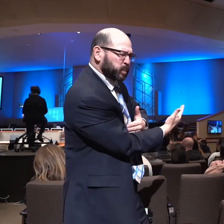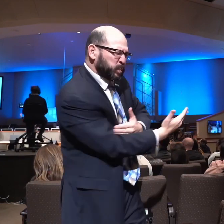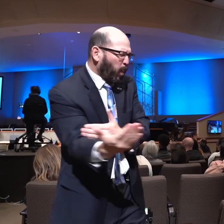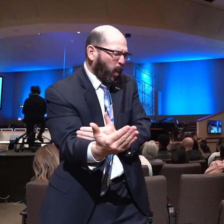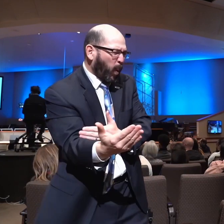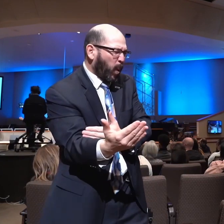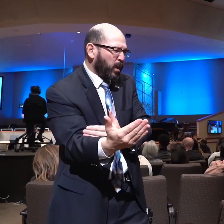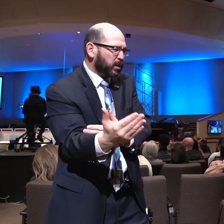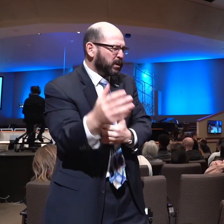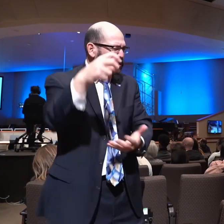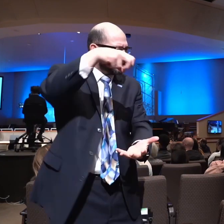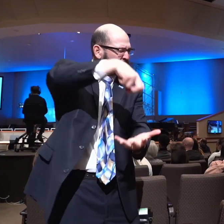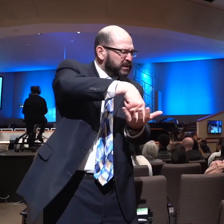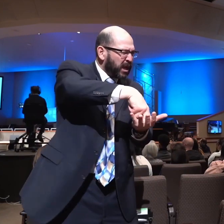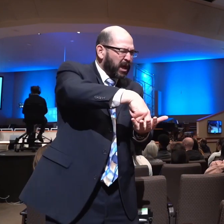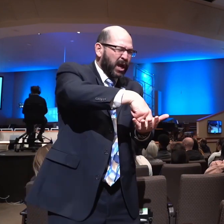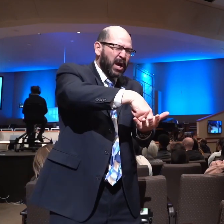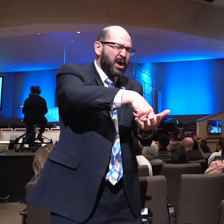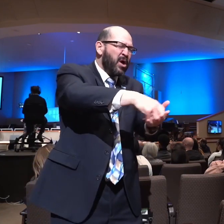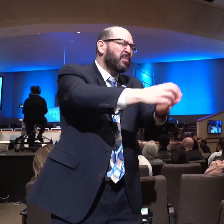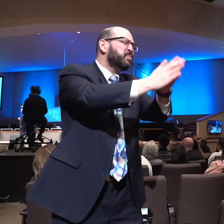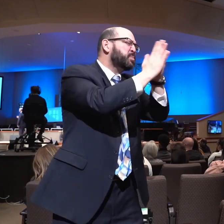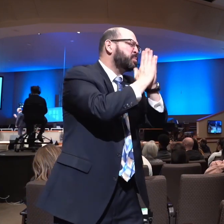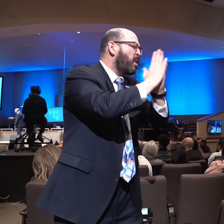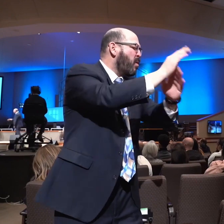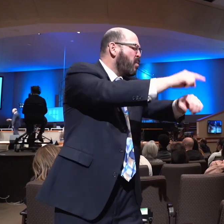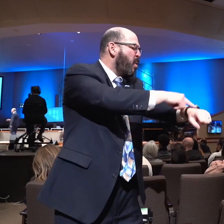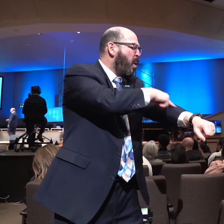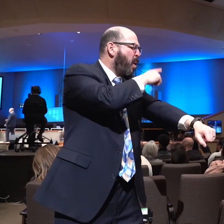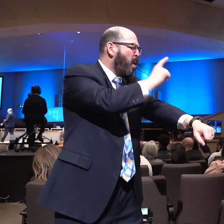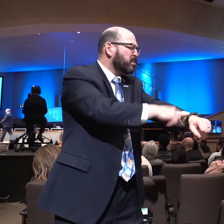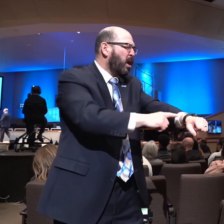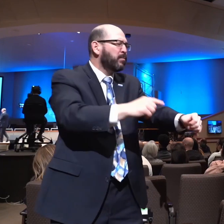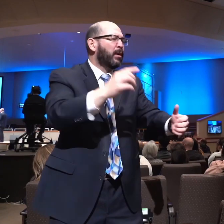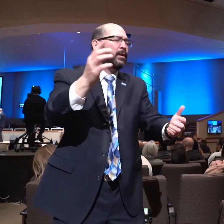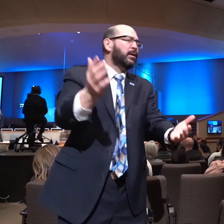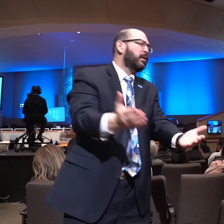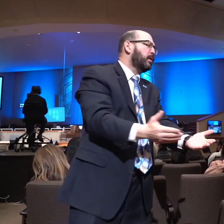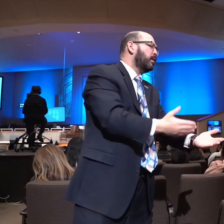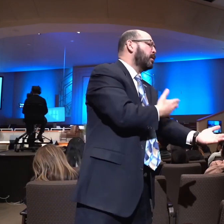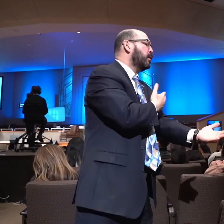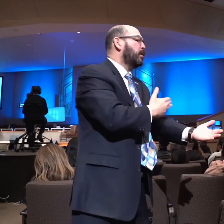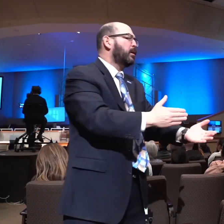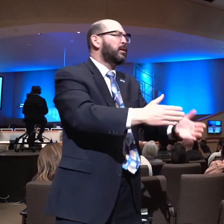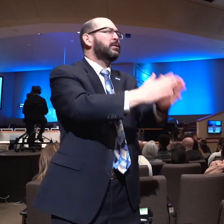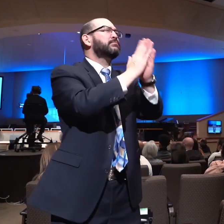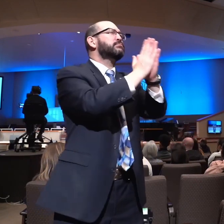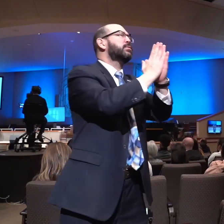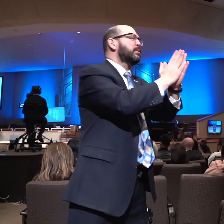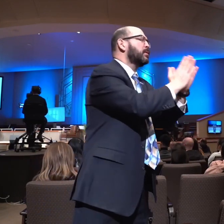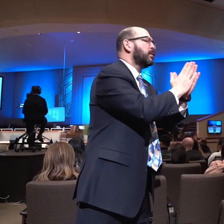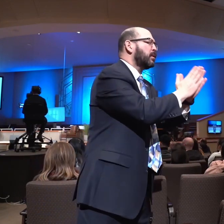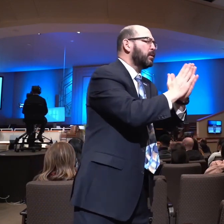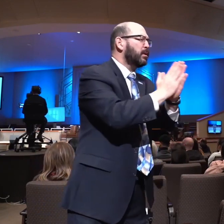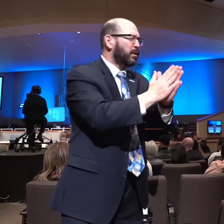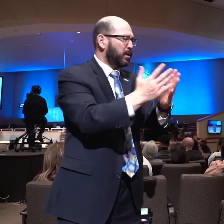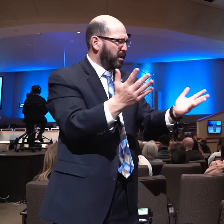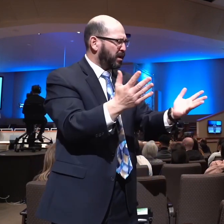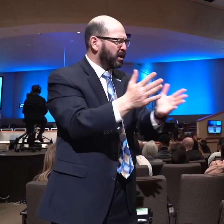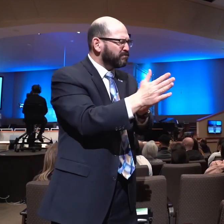and kneeling. And I mean kneeling for a long time and singing to Buddha and praying to Buddha with such great emotion